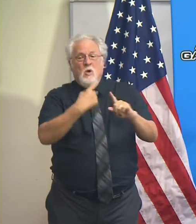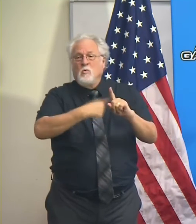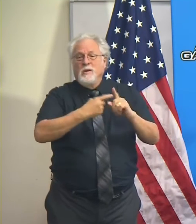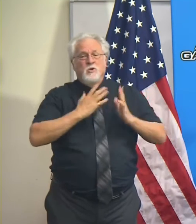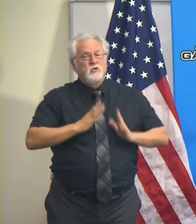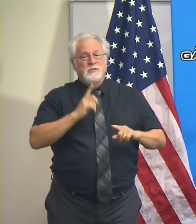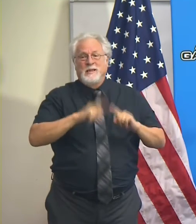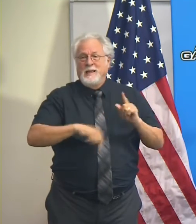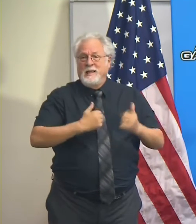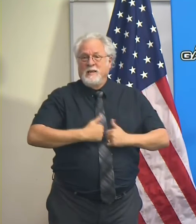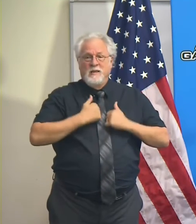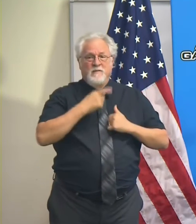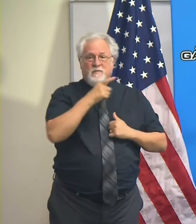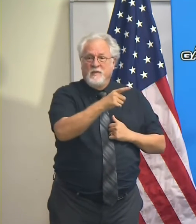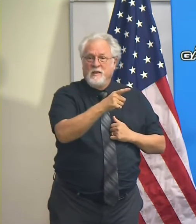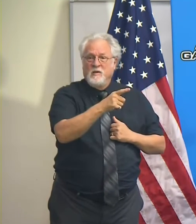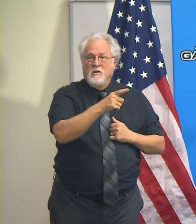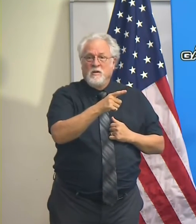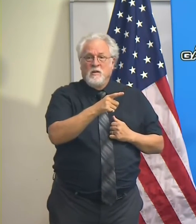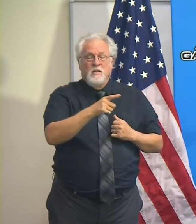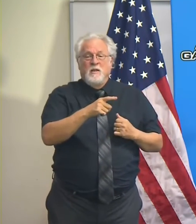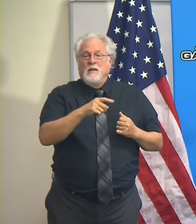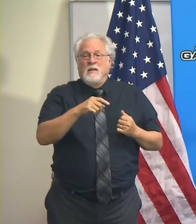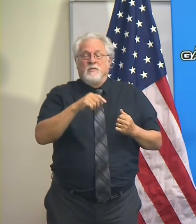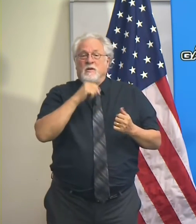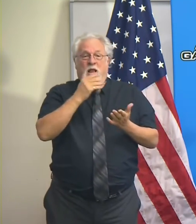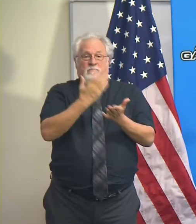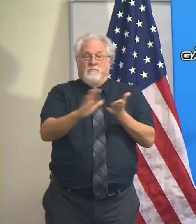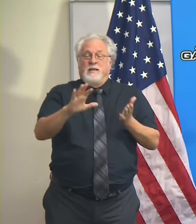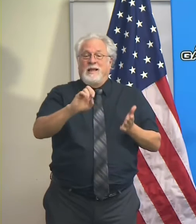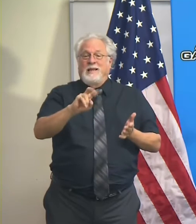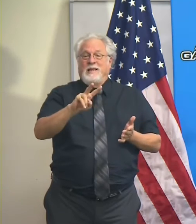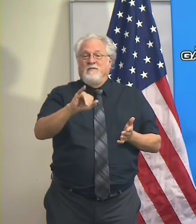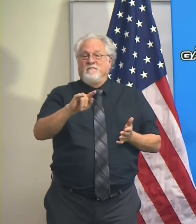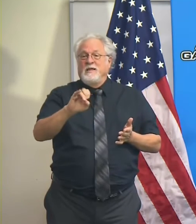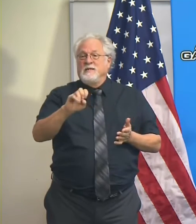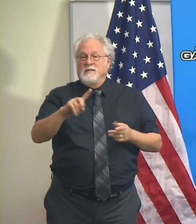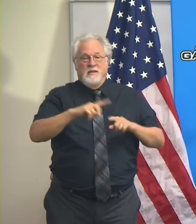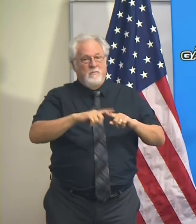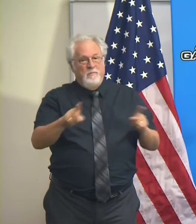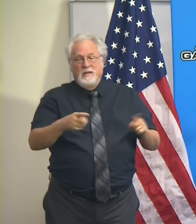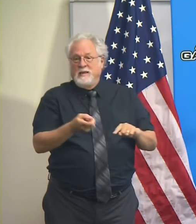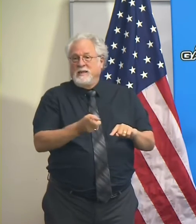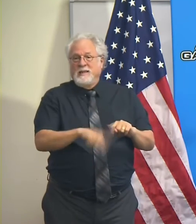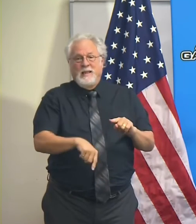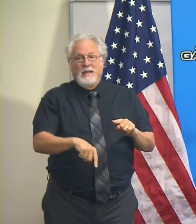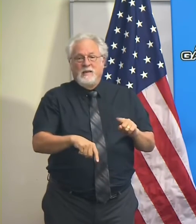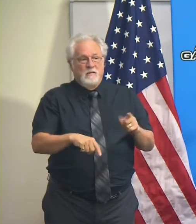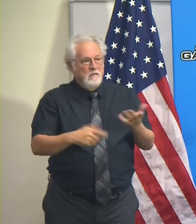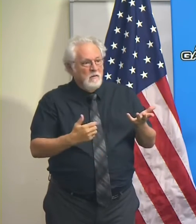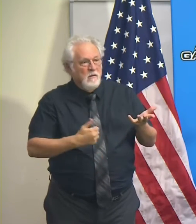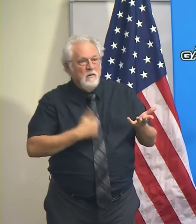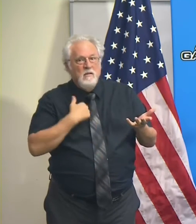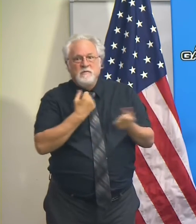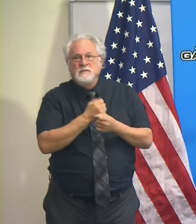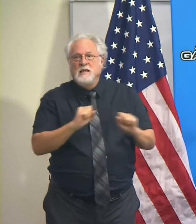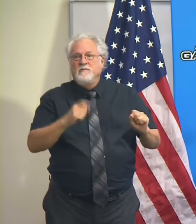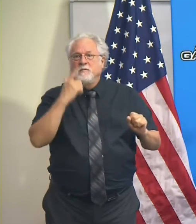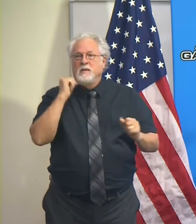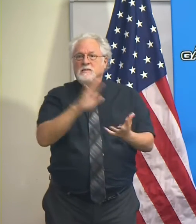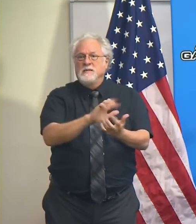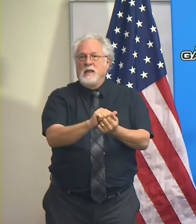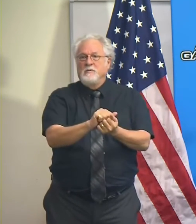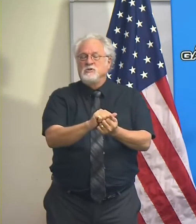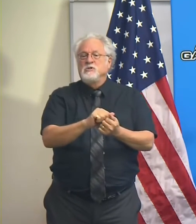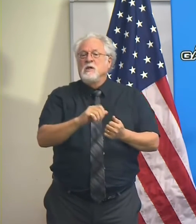renters can't live there. Not that they're being evicted in that situation, but they just can't safely live there because of the